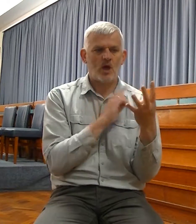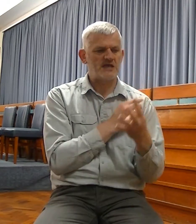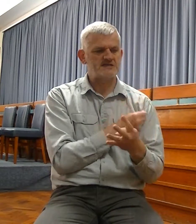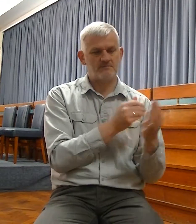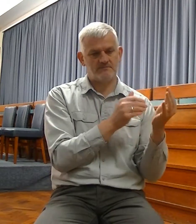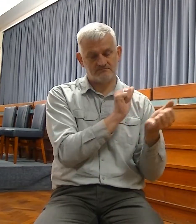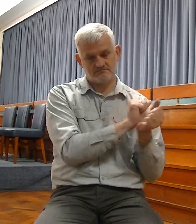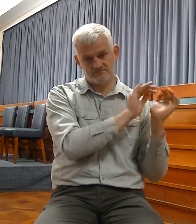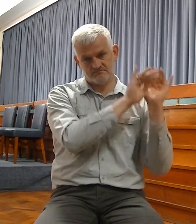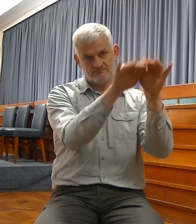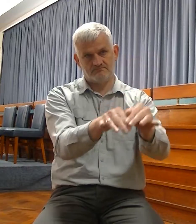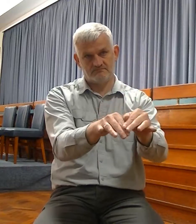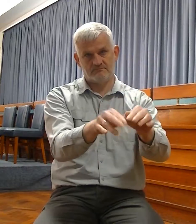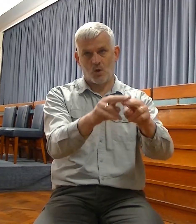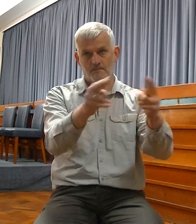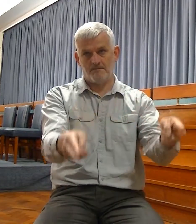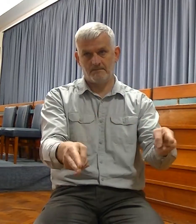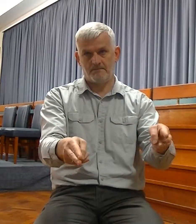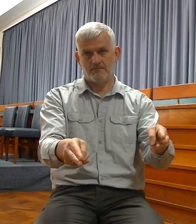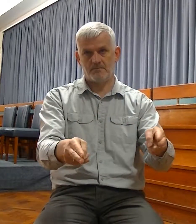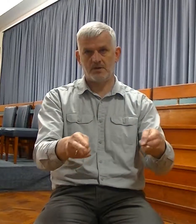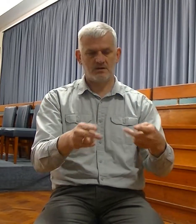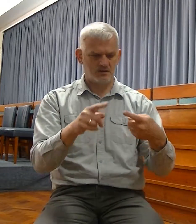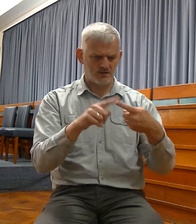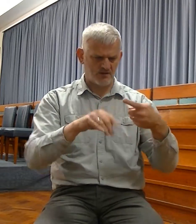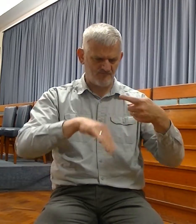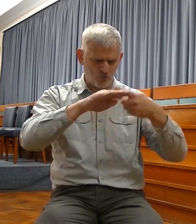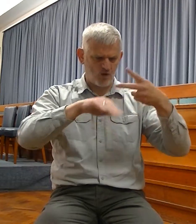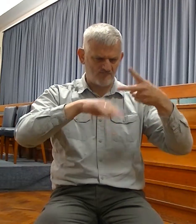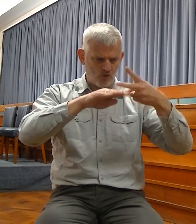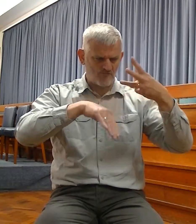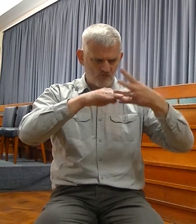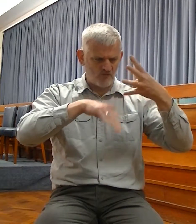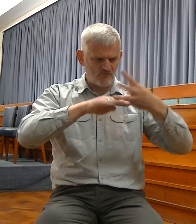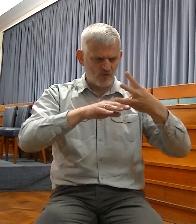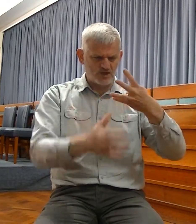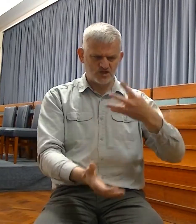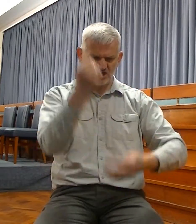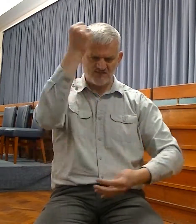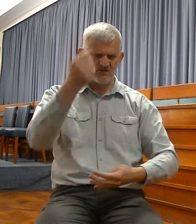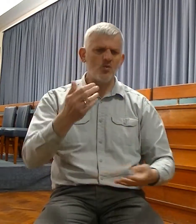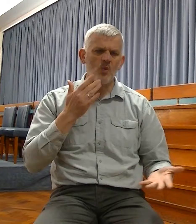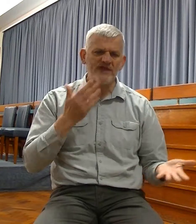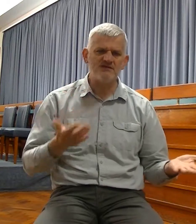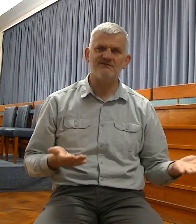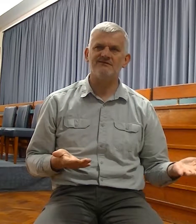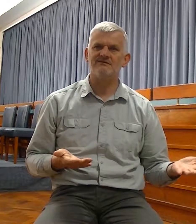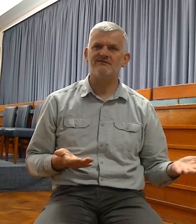captain. So, captives, but fearing no more, not being dismayed, not lacking anything.